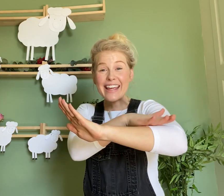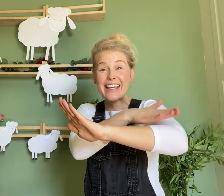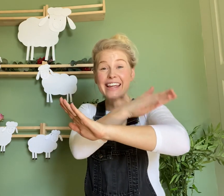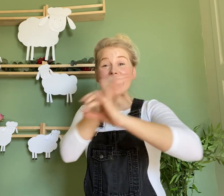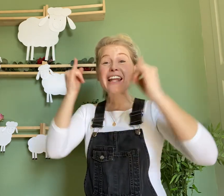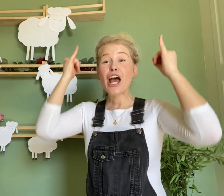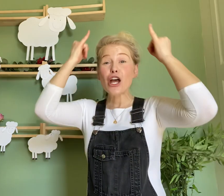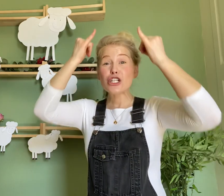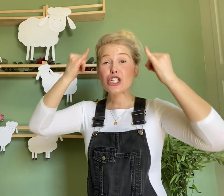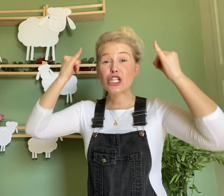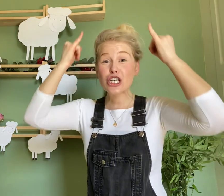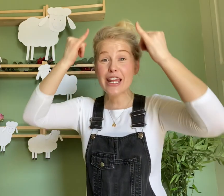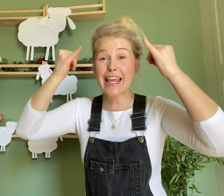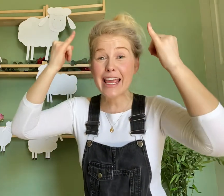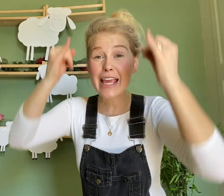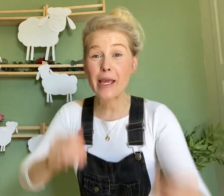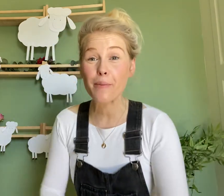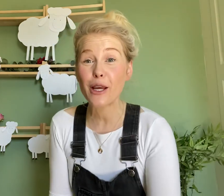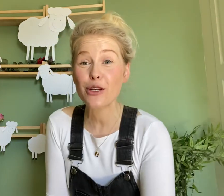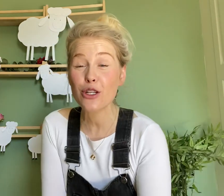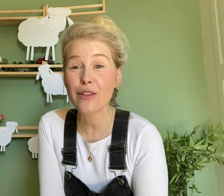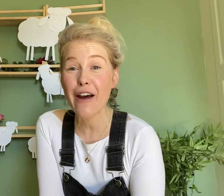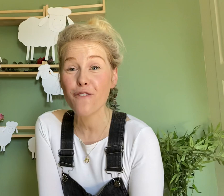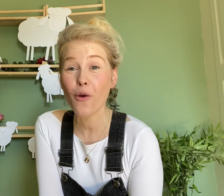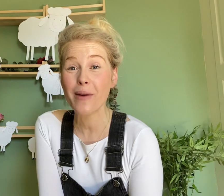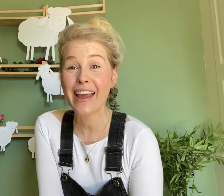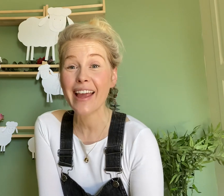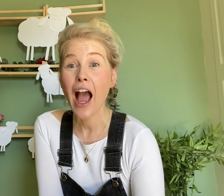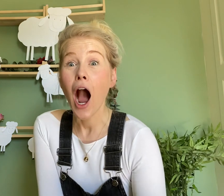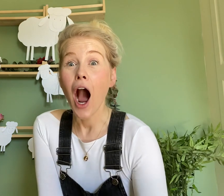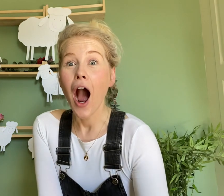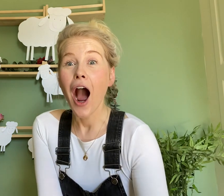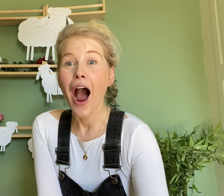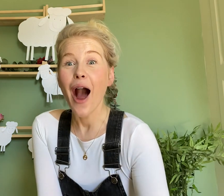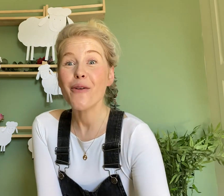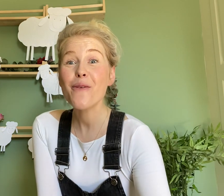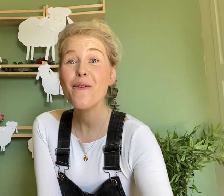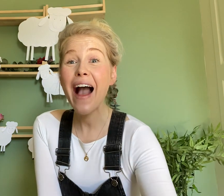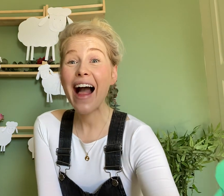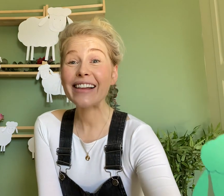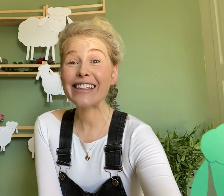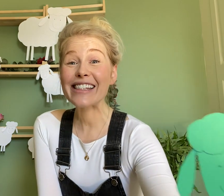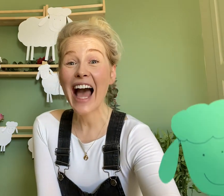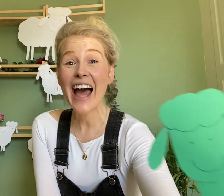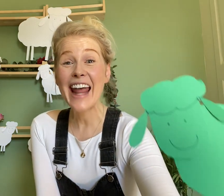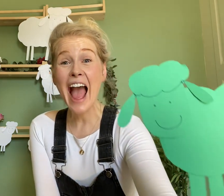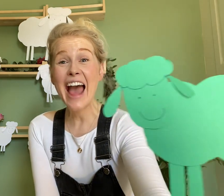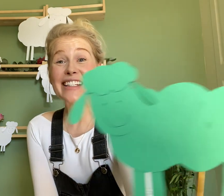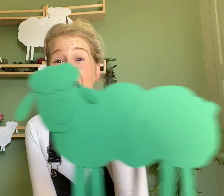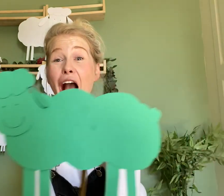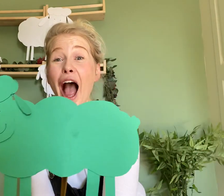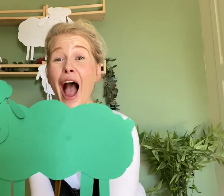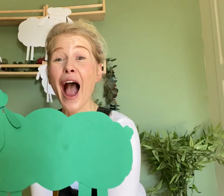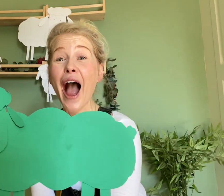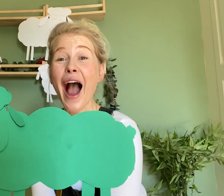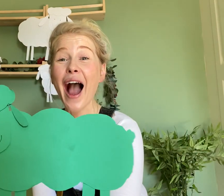Green sheep. Can you do that for me? Well done and oh